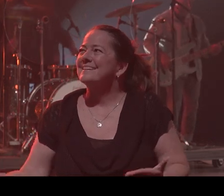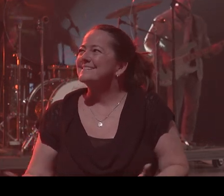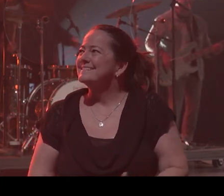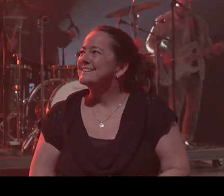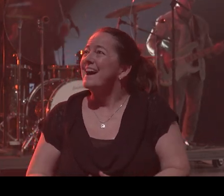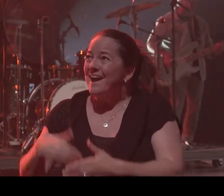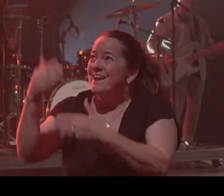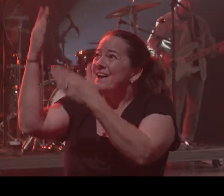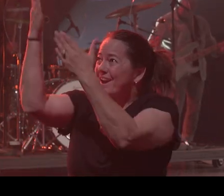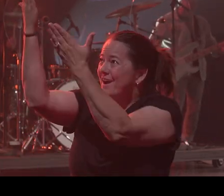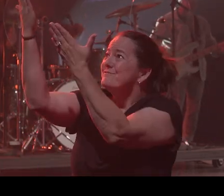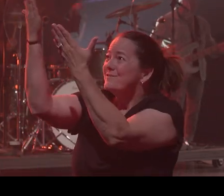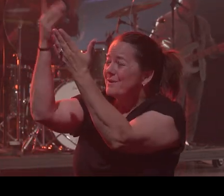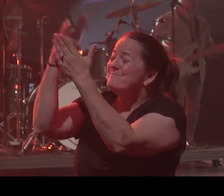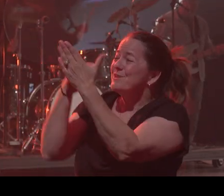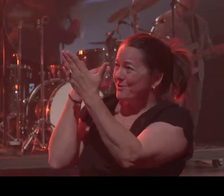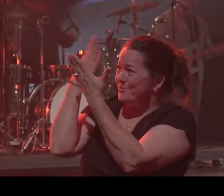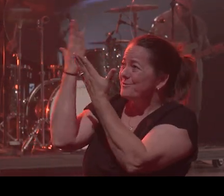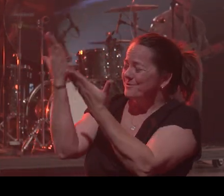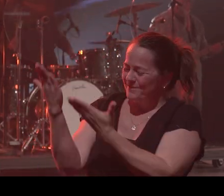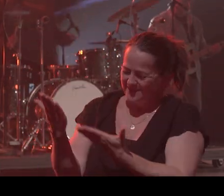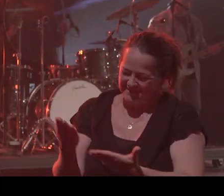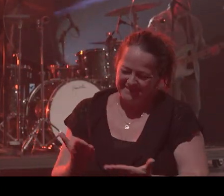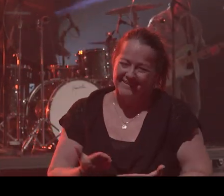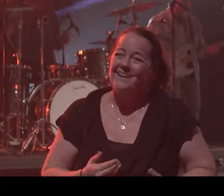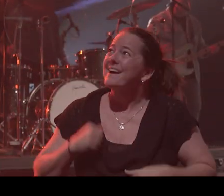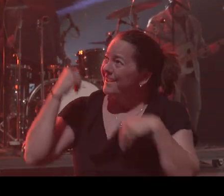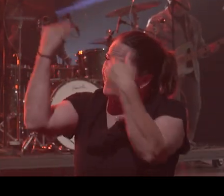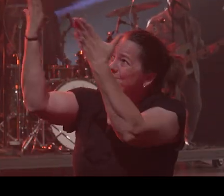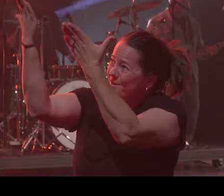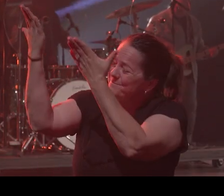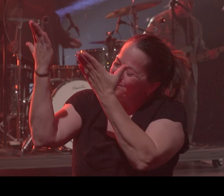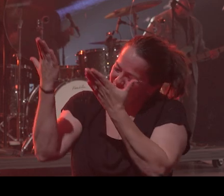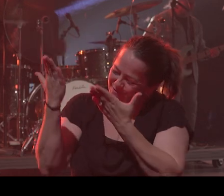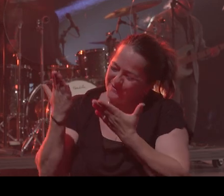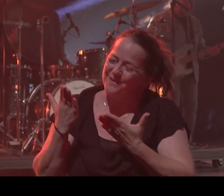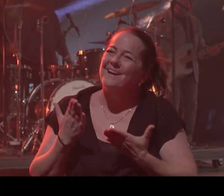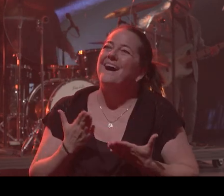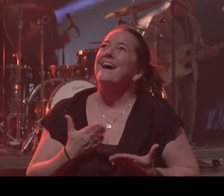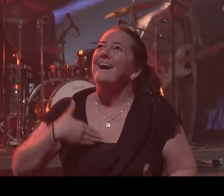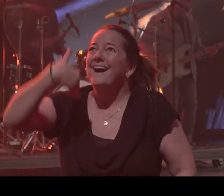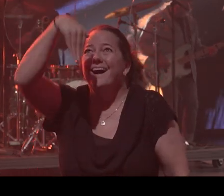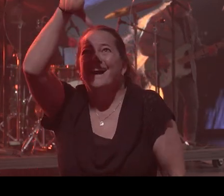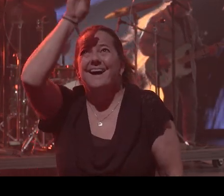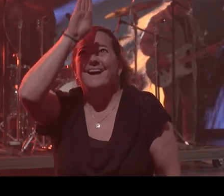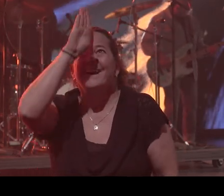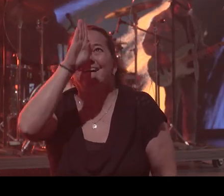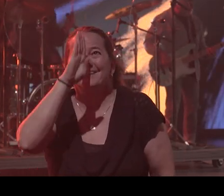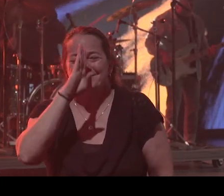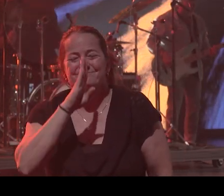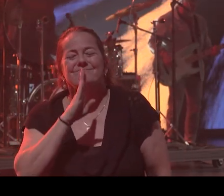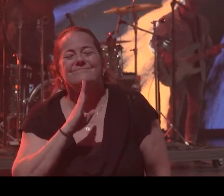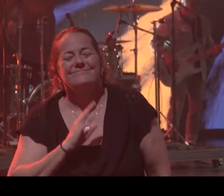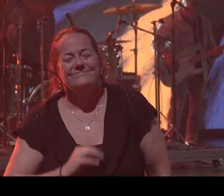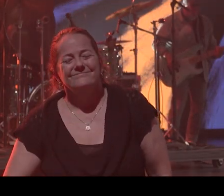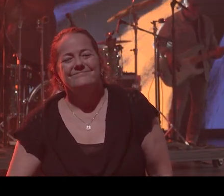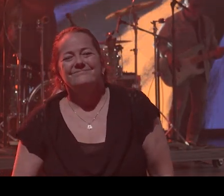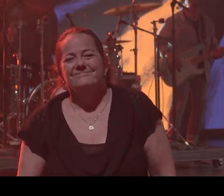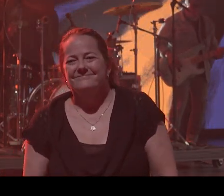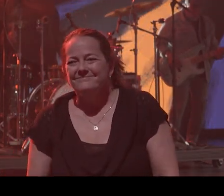they come from you, they come from you, God. Oh, know. We